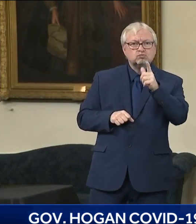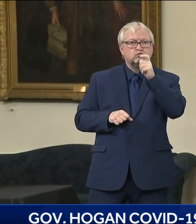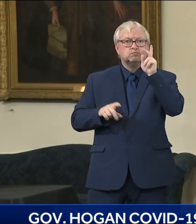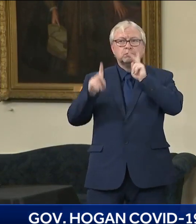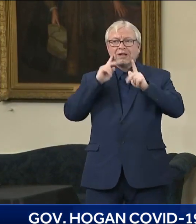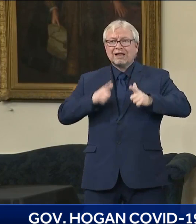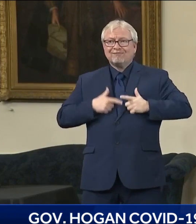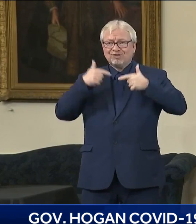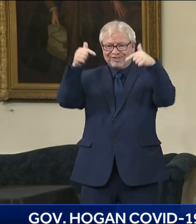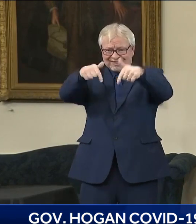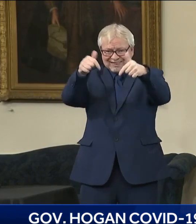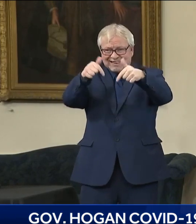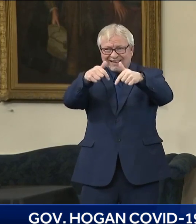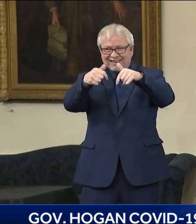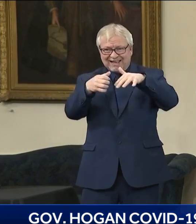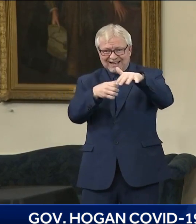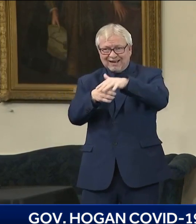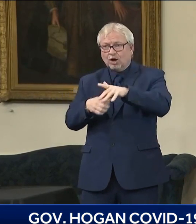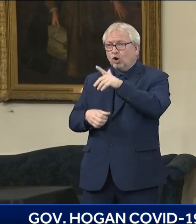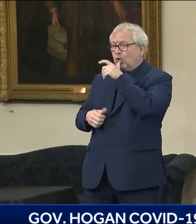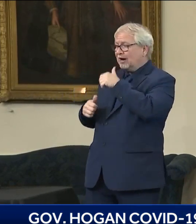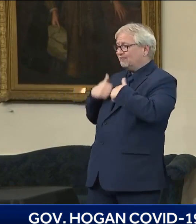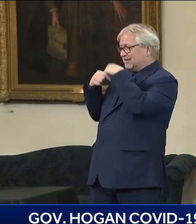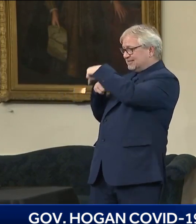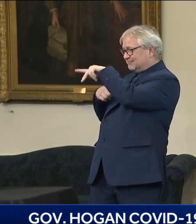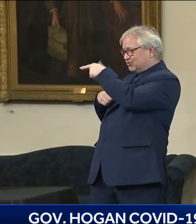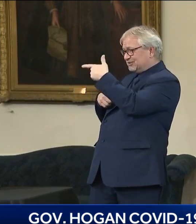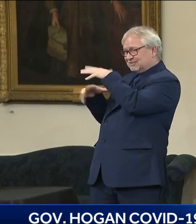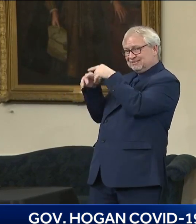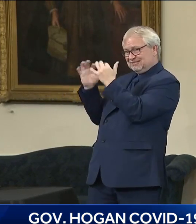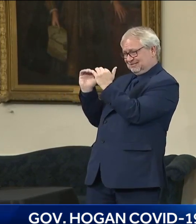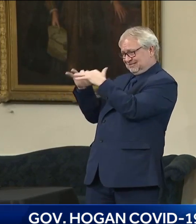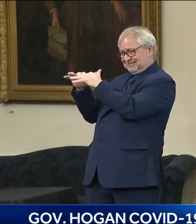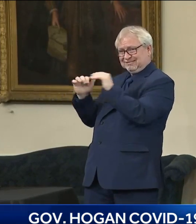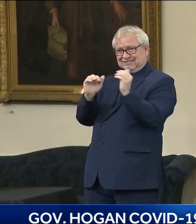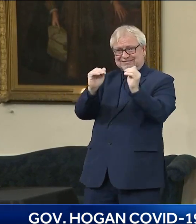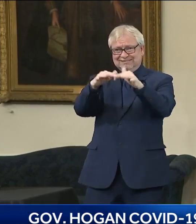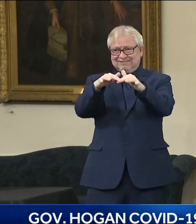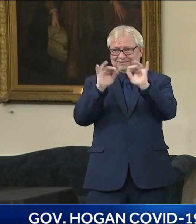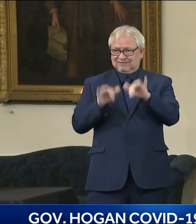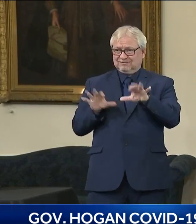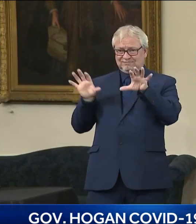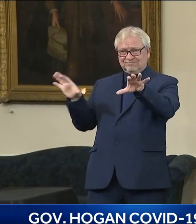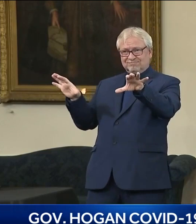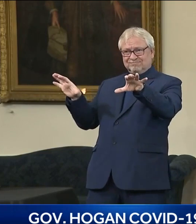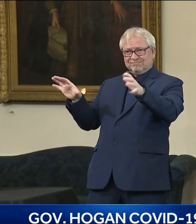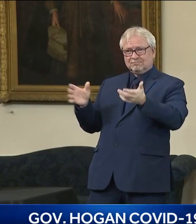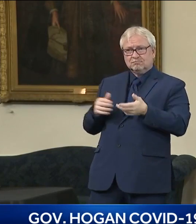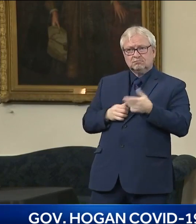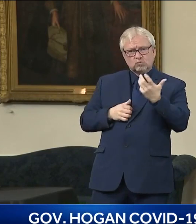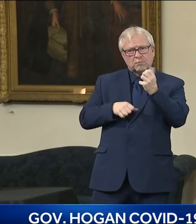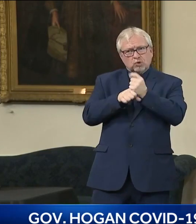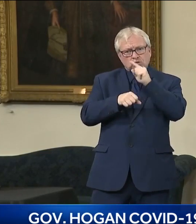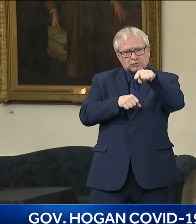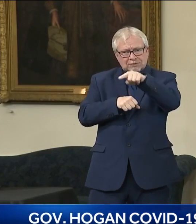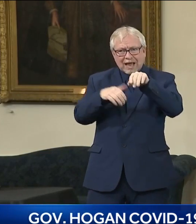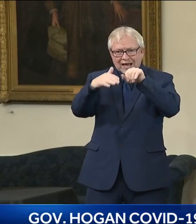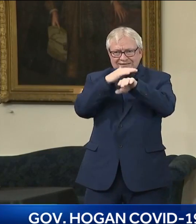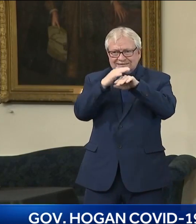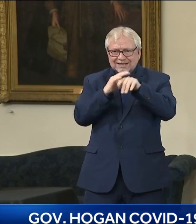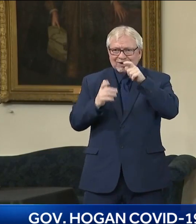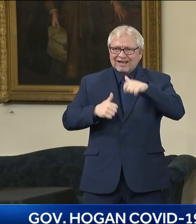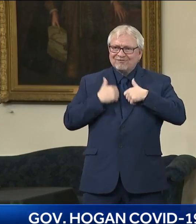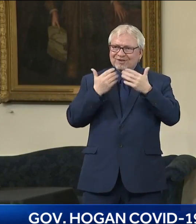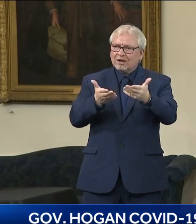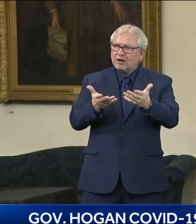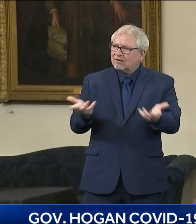Well, made a great effort in that regard, and General Burkhead will talk a lot more about that on Thursday. She's been working daily with Prince George's County and Baltimore